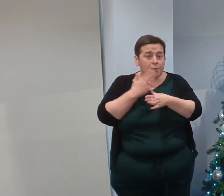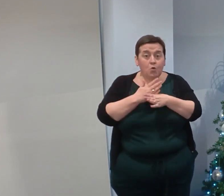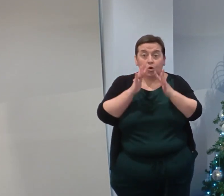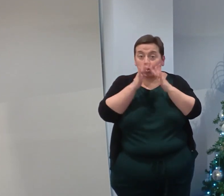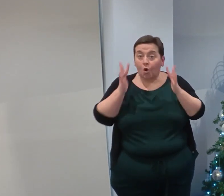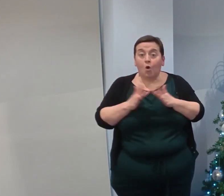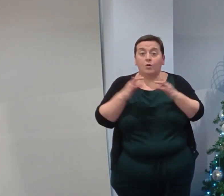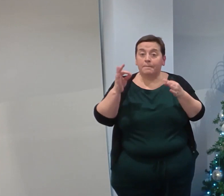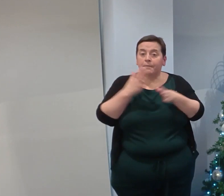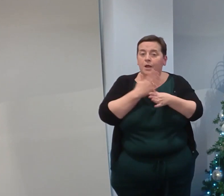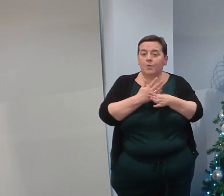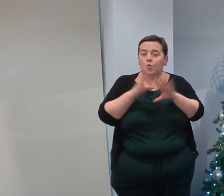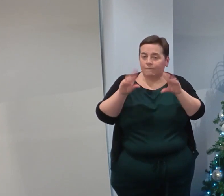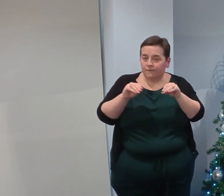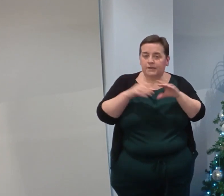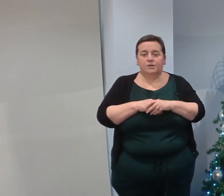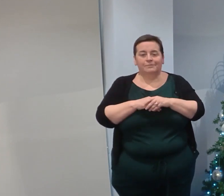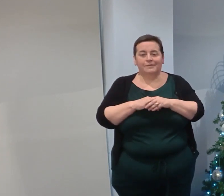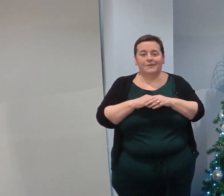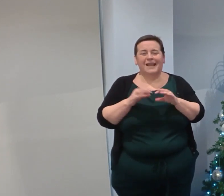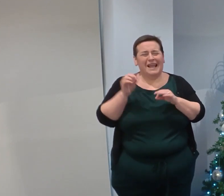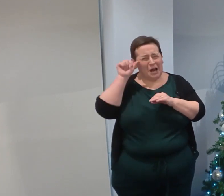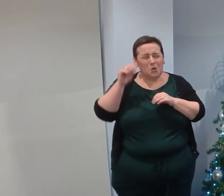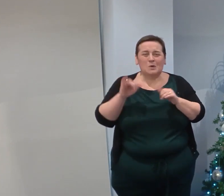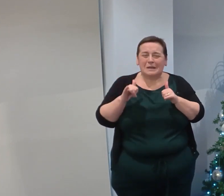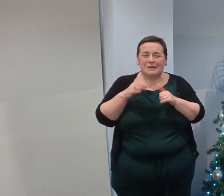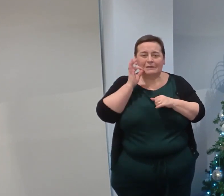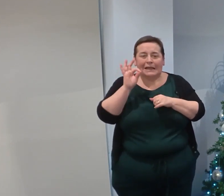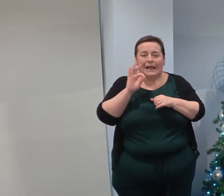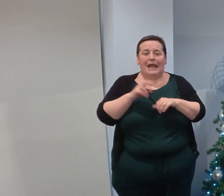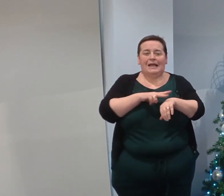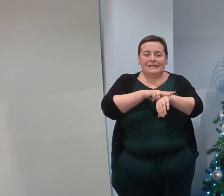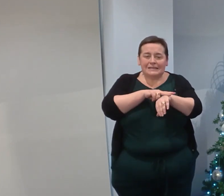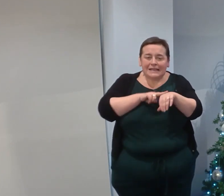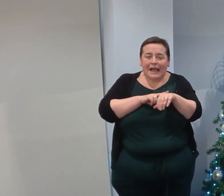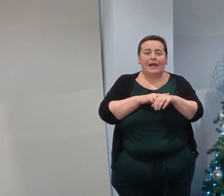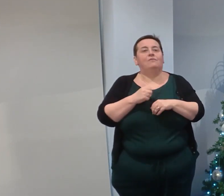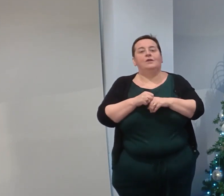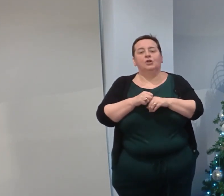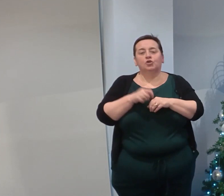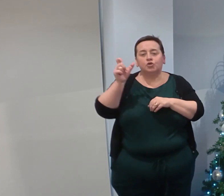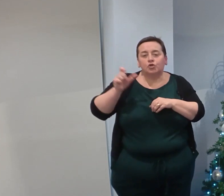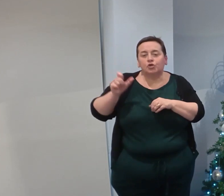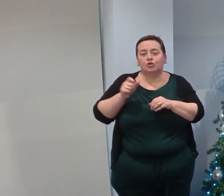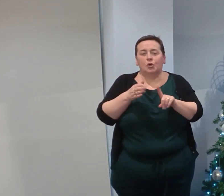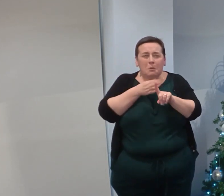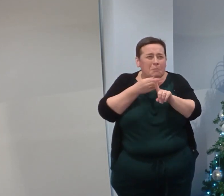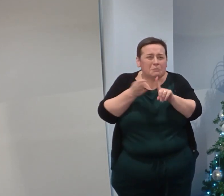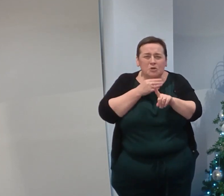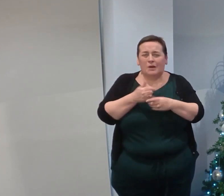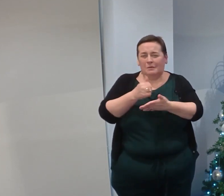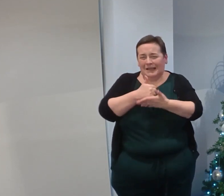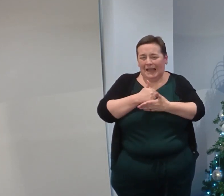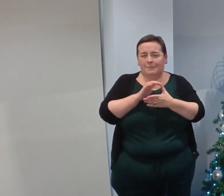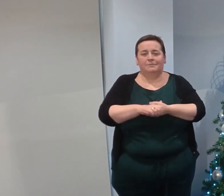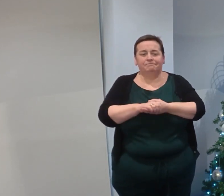or online forms are completed. Particularly where you have to persuade a student or another member of staff to do so.